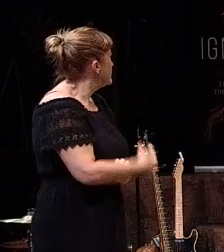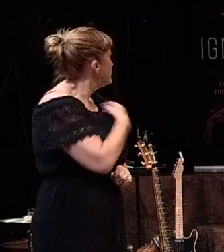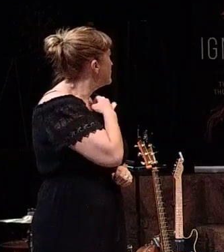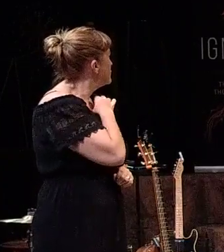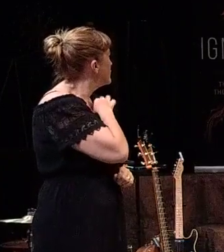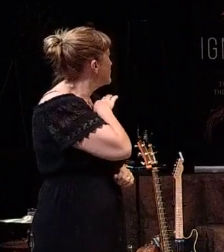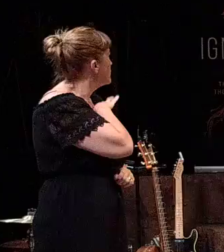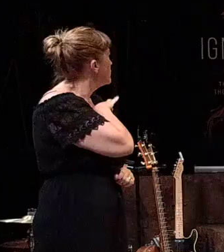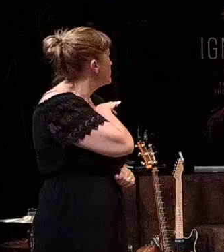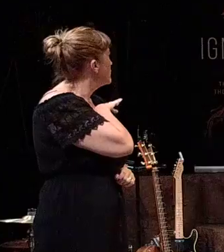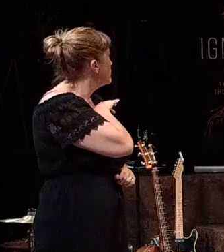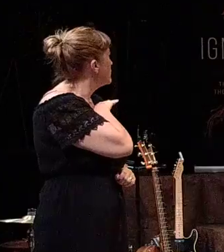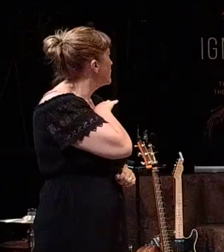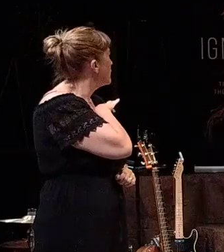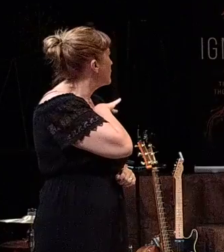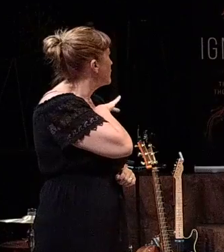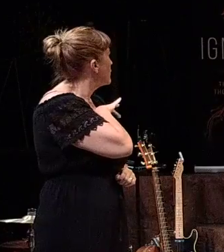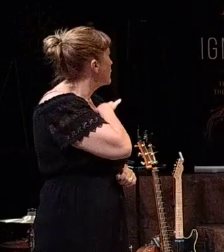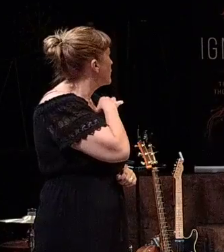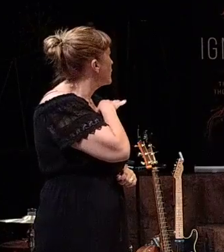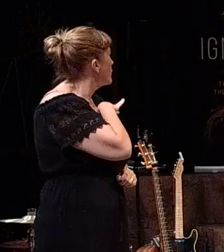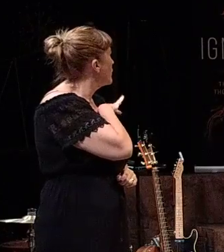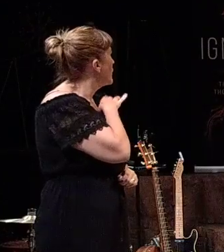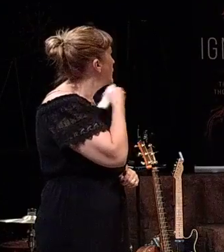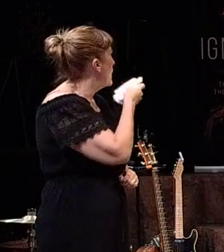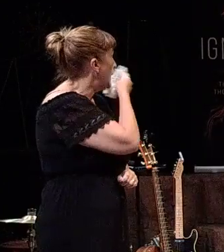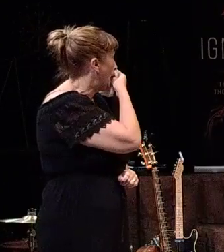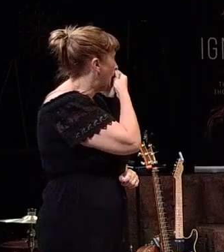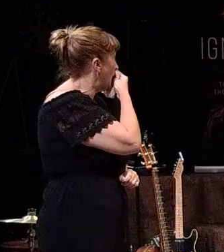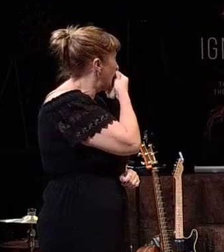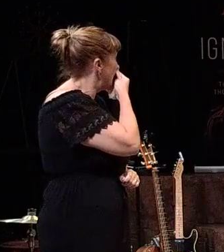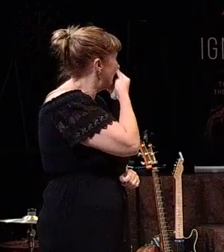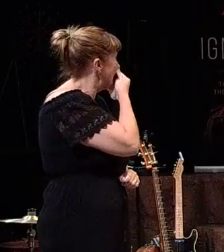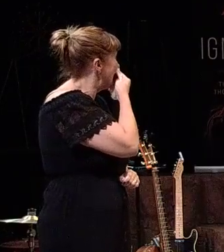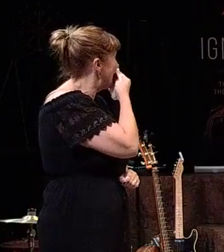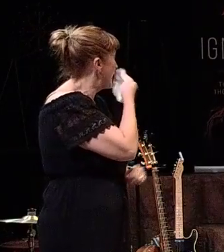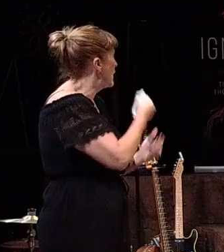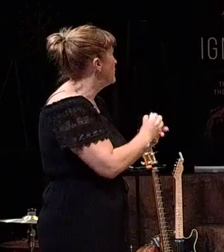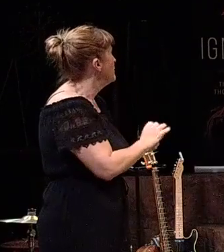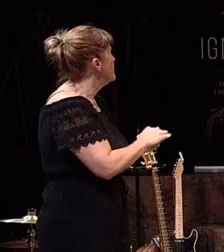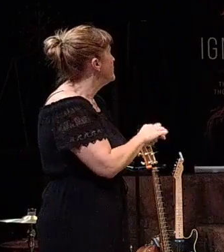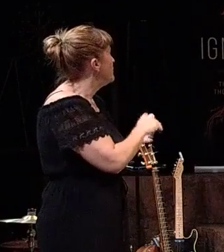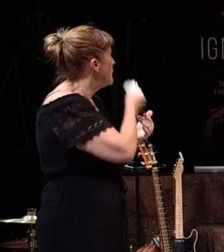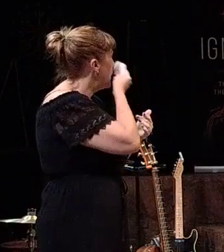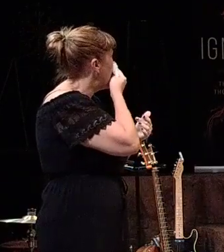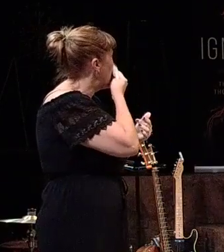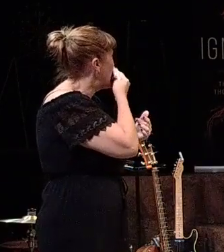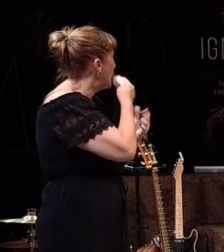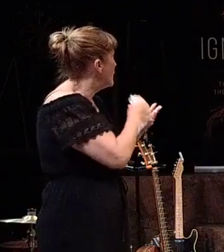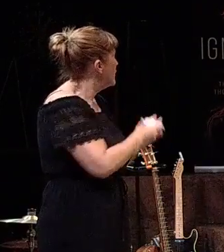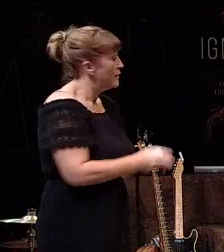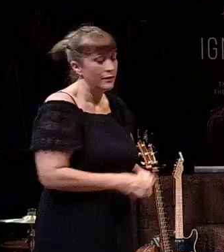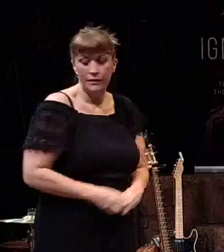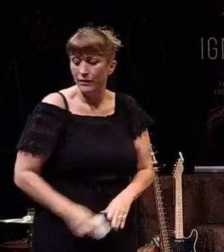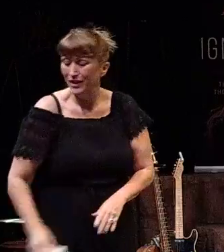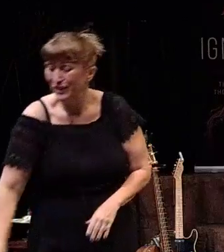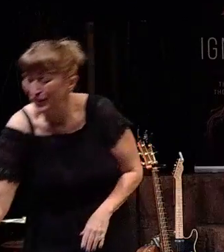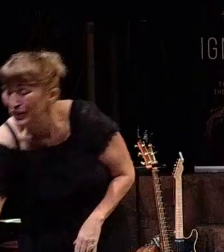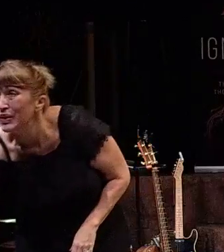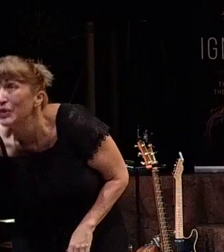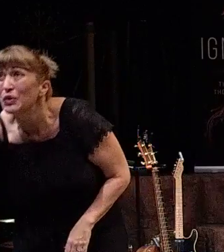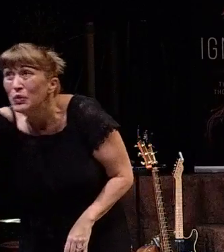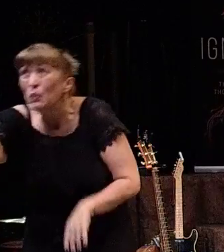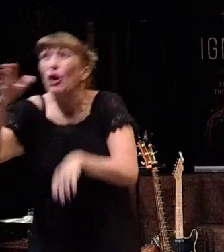and sisters, were called to be free. You were called to be free.